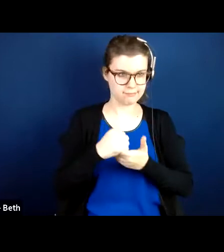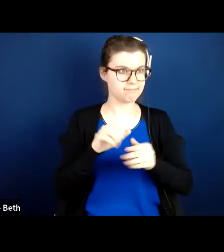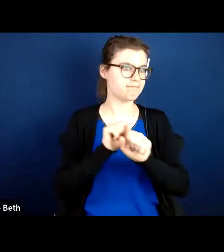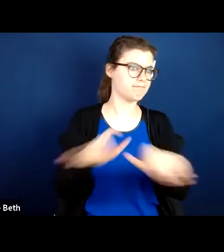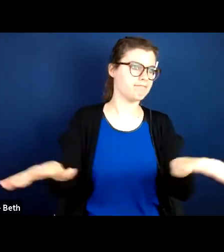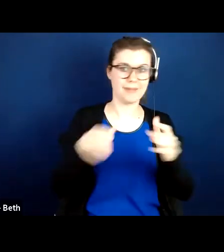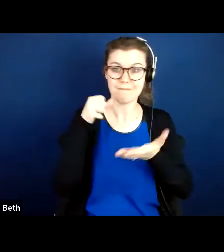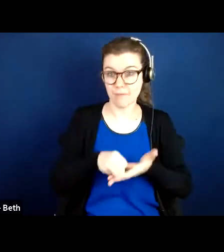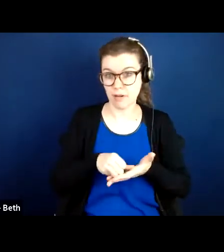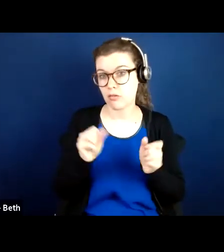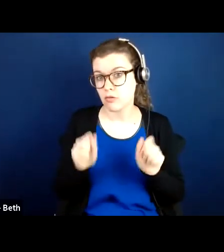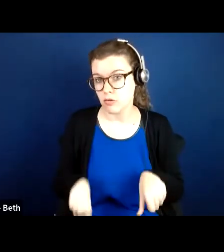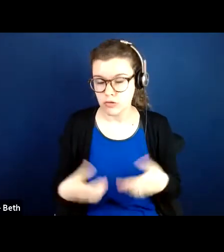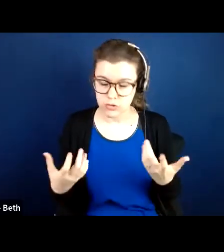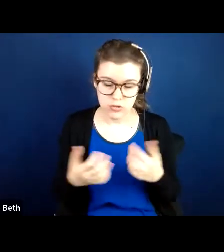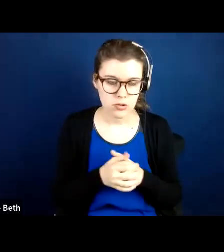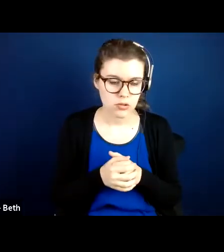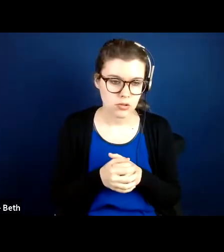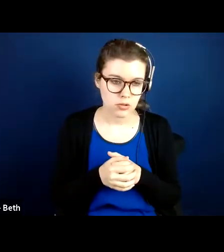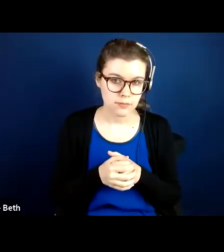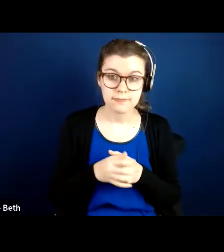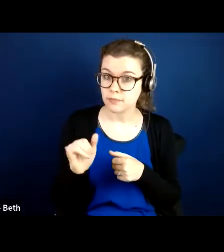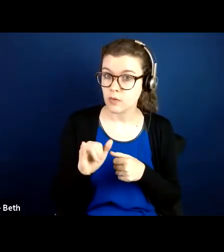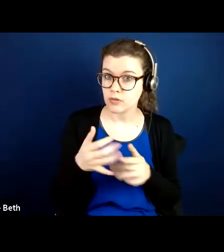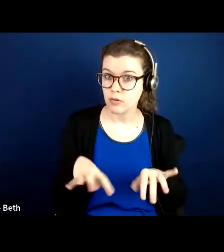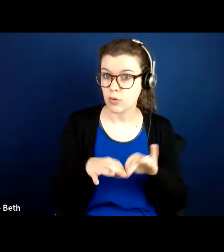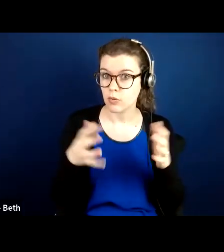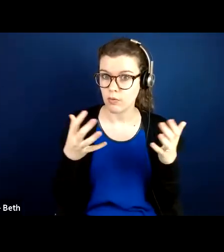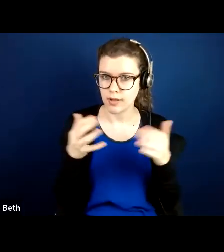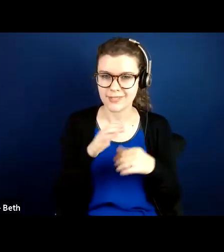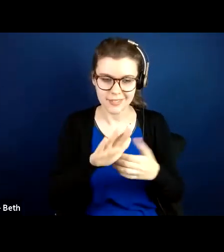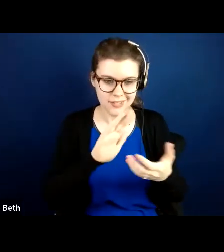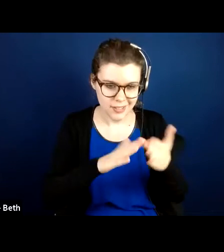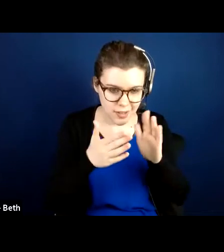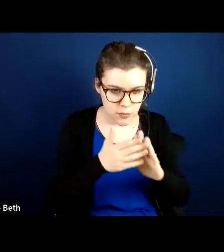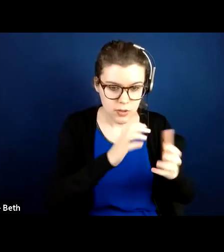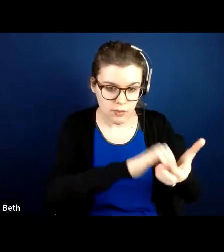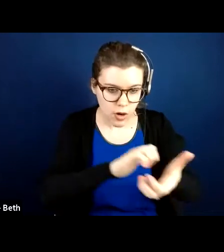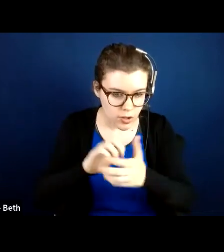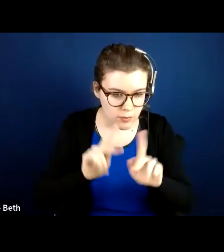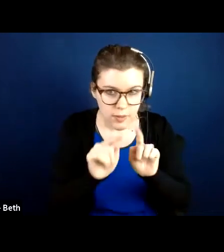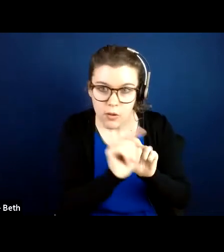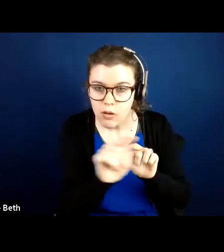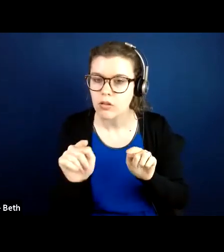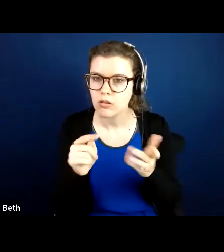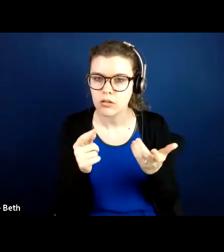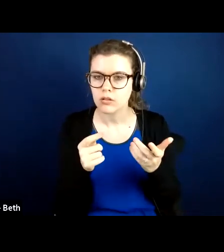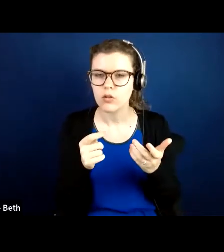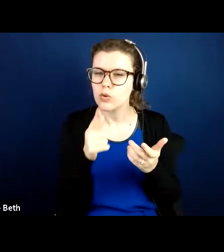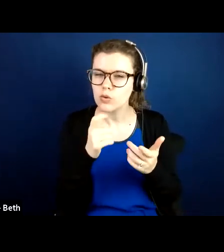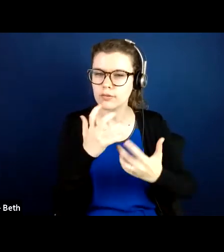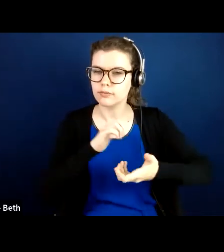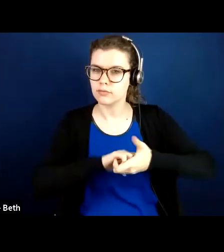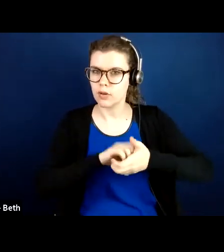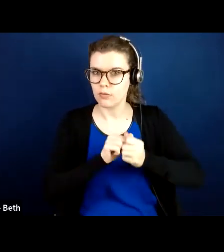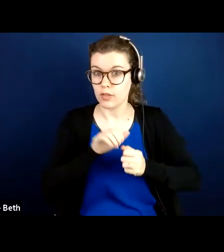consumer lists. It's also really important to let your community partners or people who refer to your Center for Independent Living,